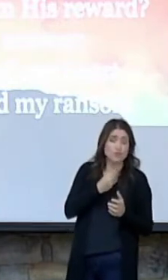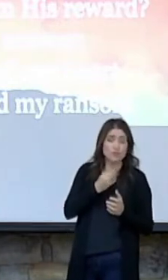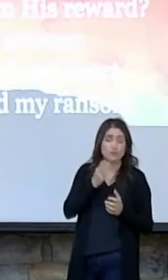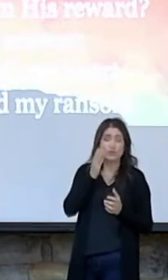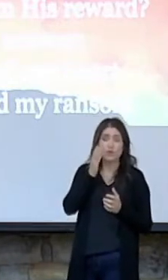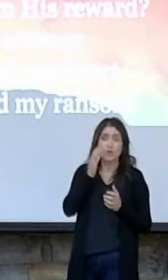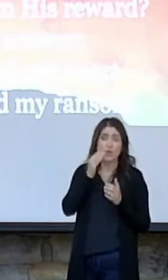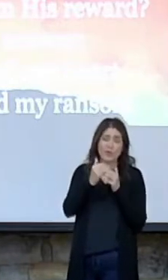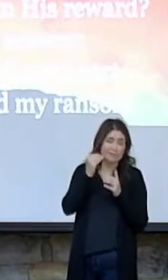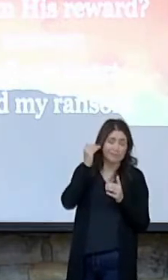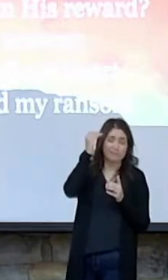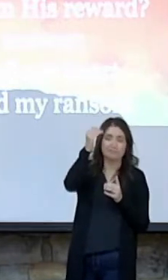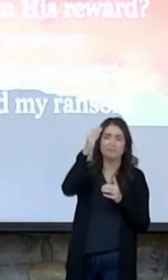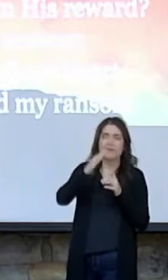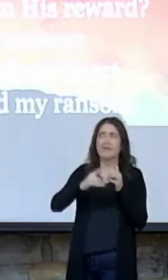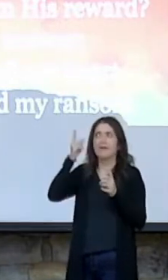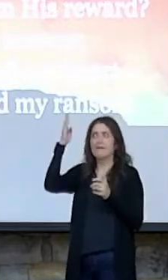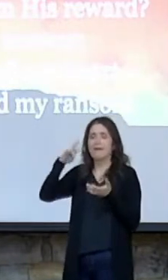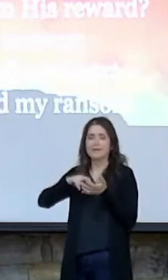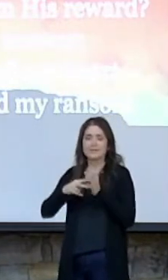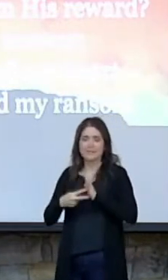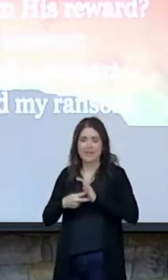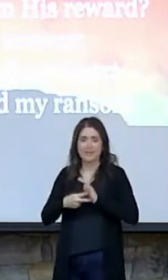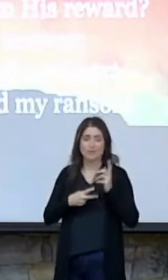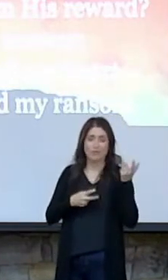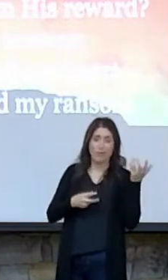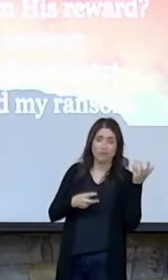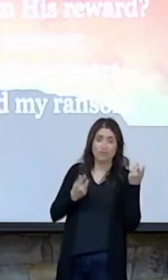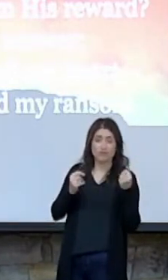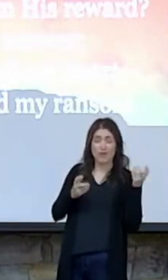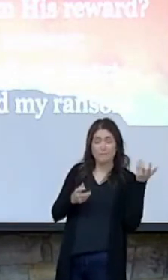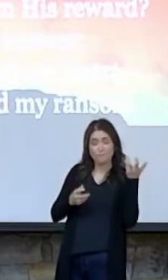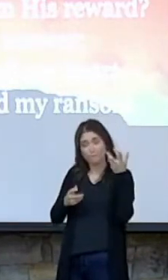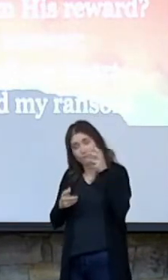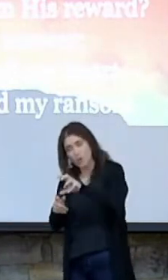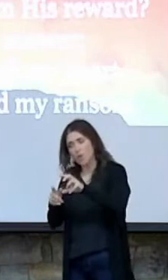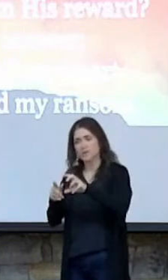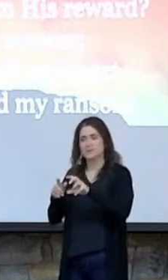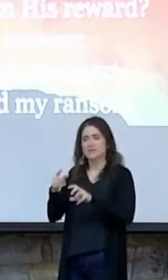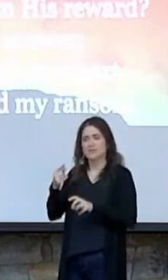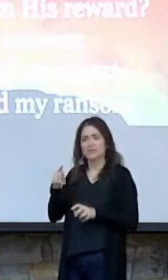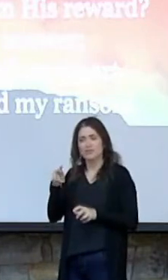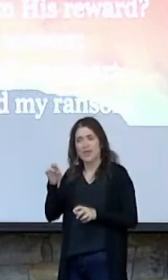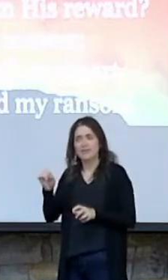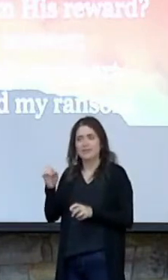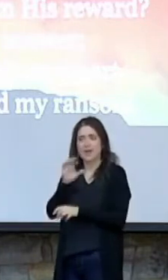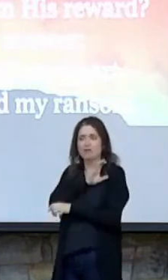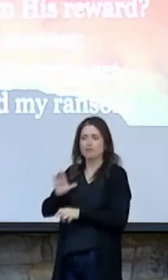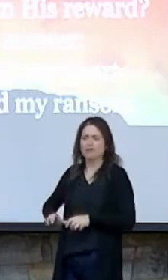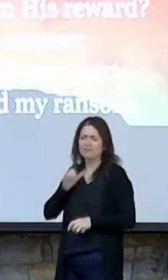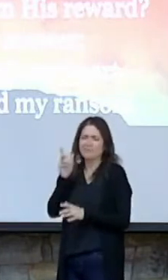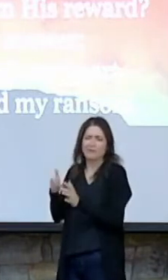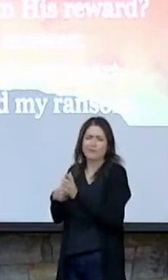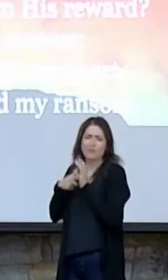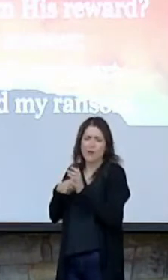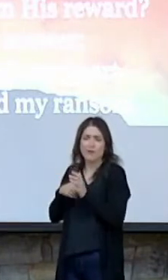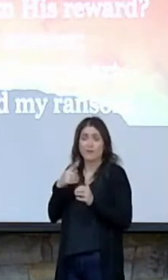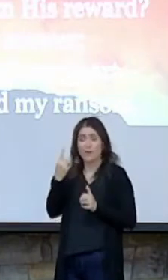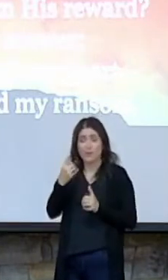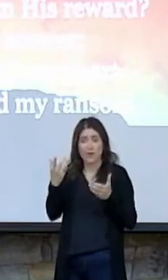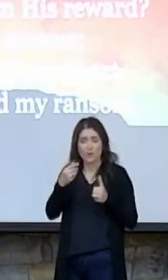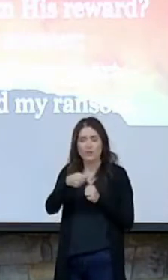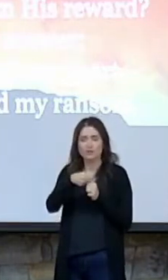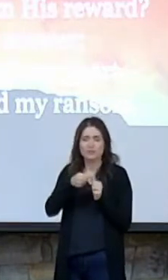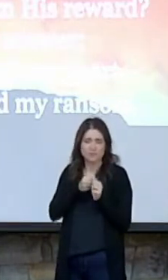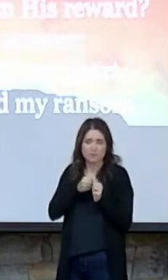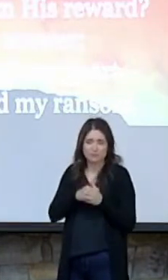ever intended them to. And they would try to force things on the Gentile Christians that they didn't need to do. And circumcision was one of those